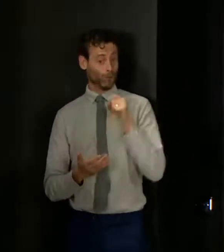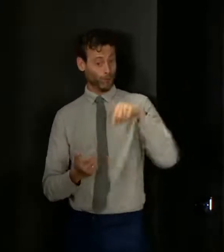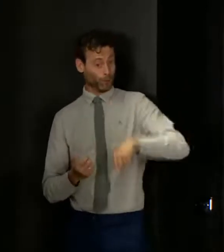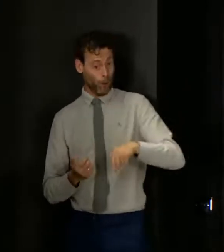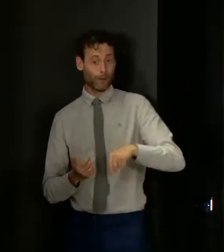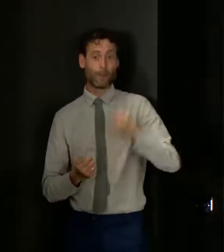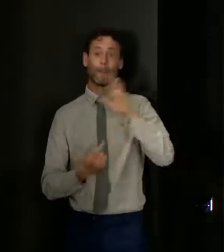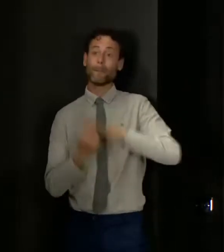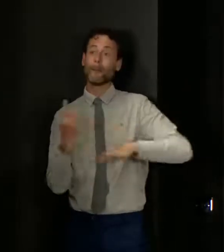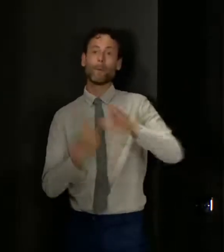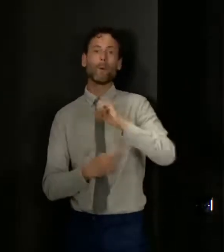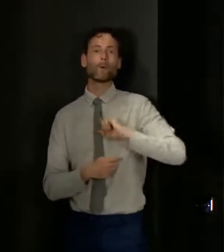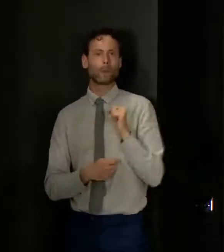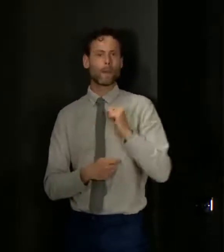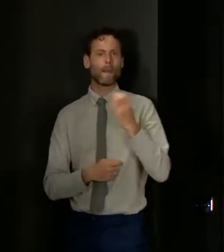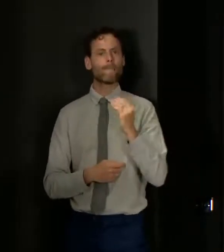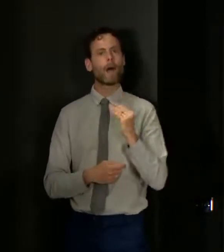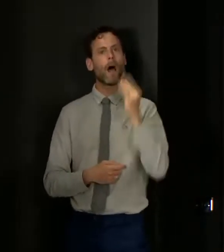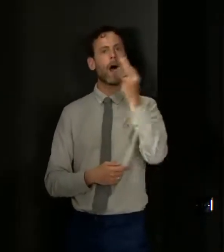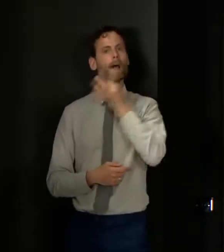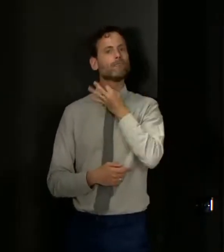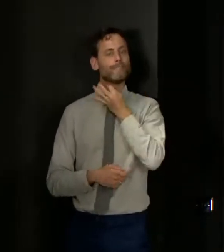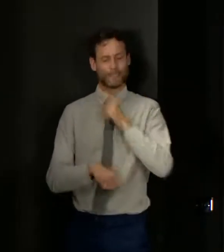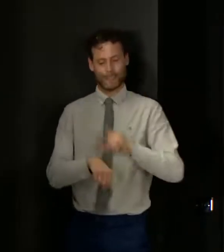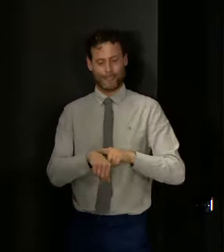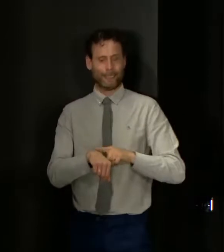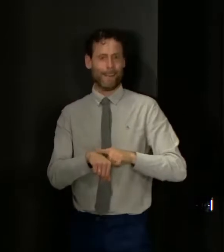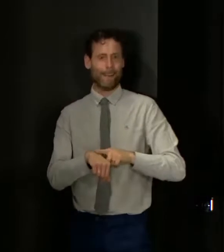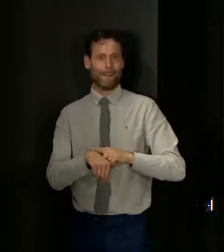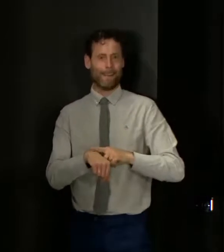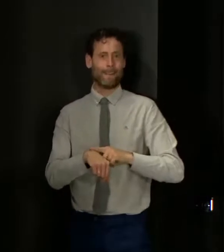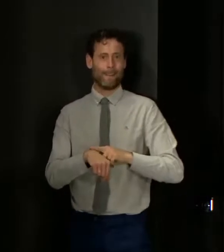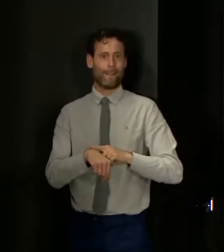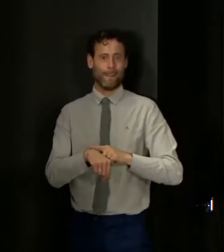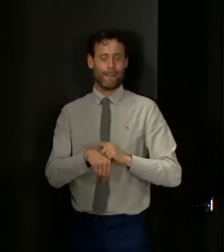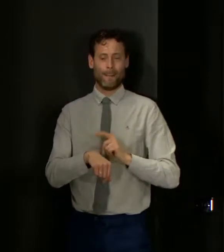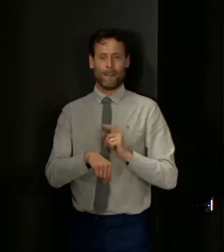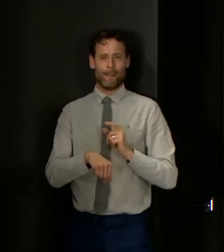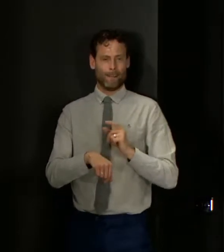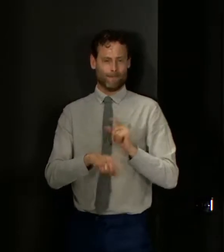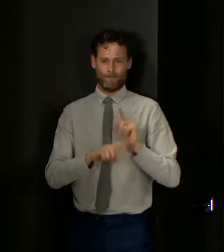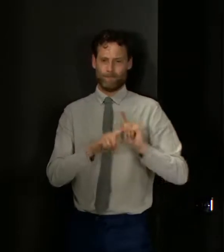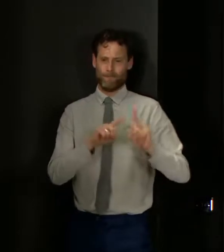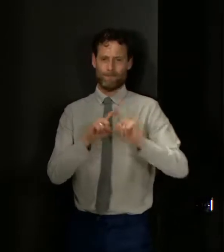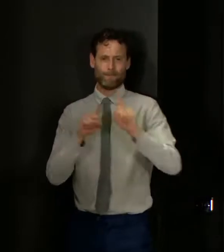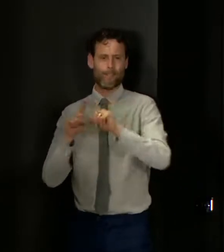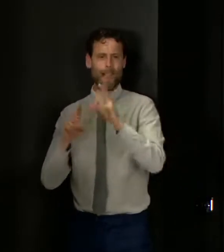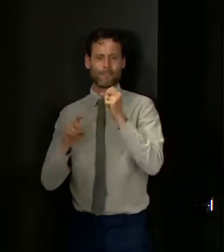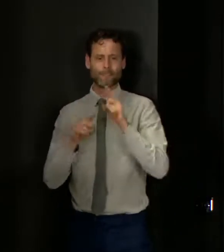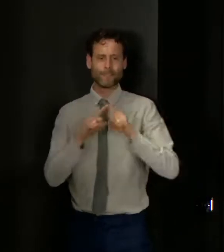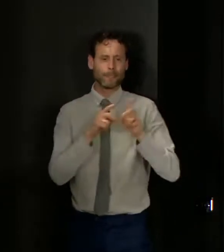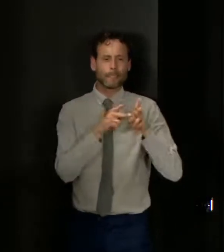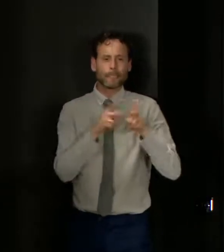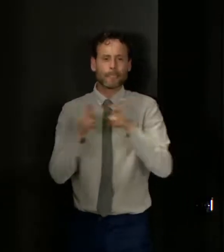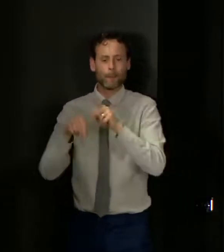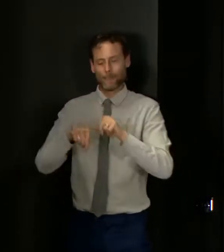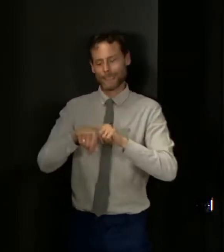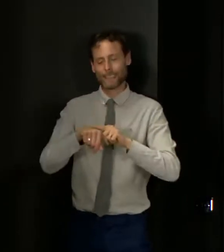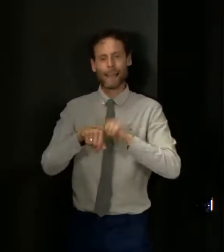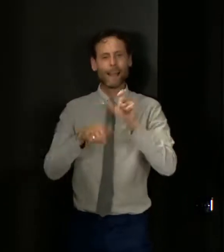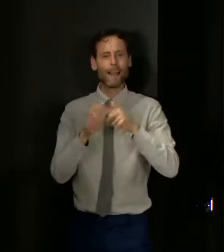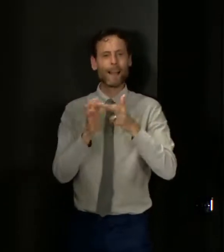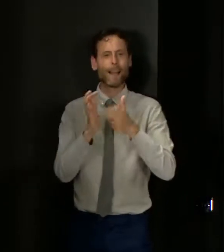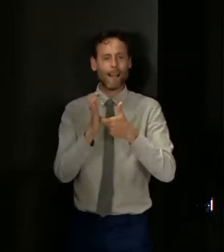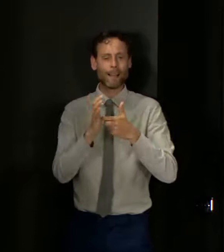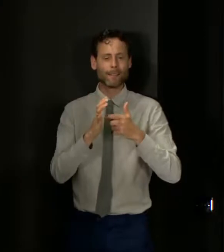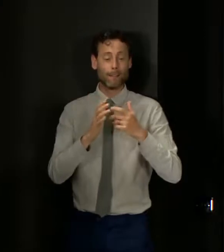people from Scotland tend to have a higher risk, particularly of developing many of the different types of cancers